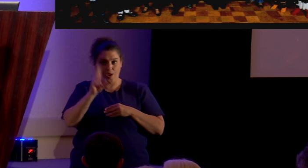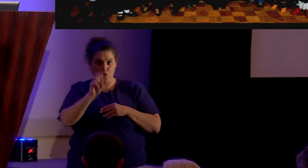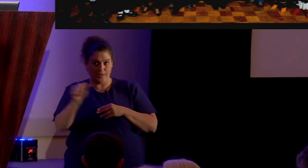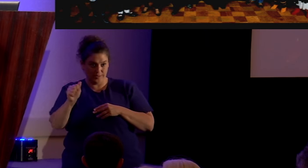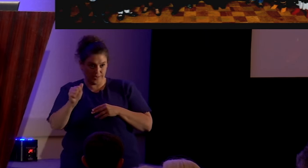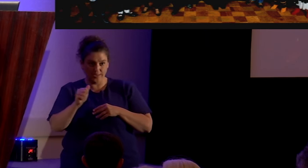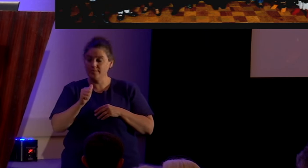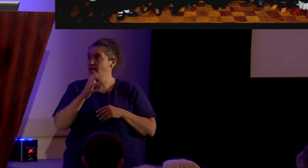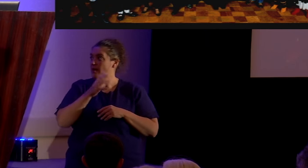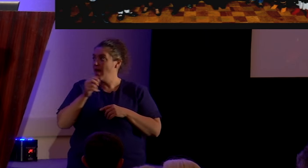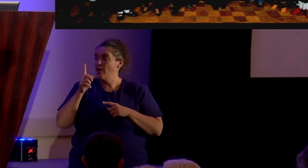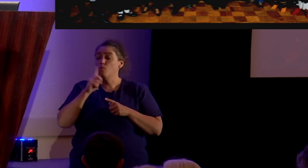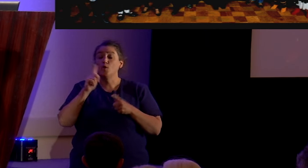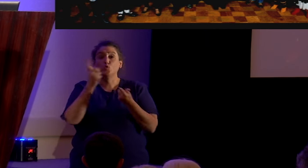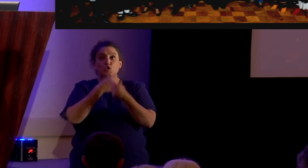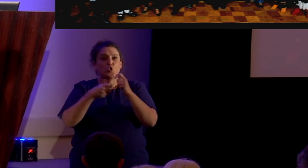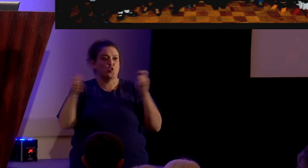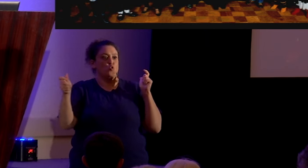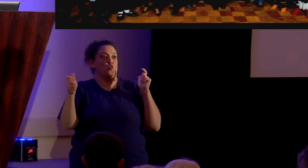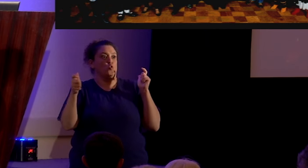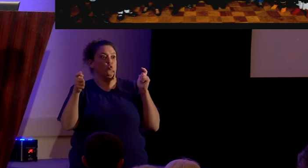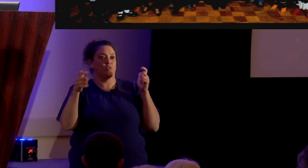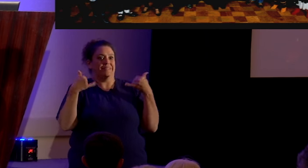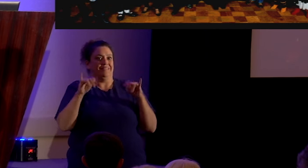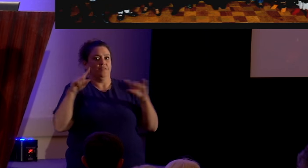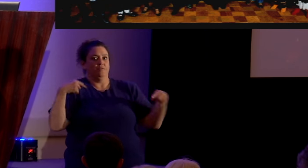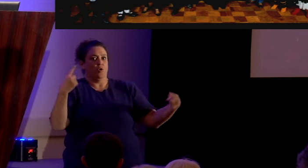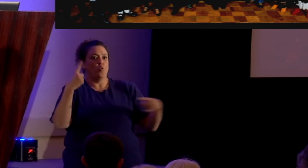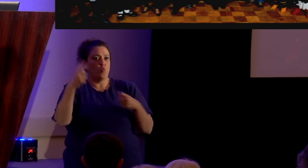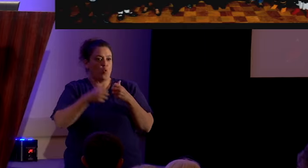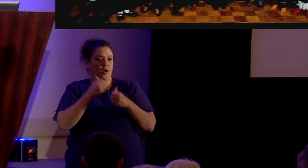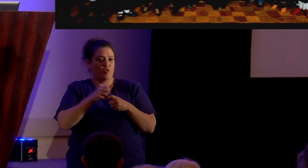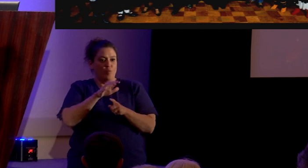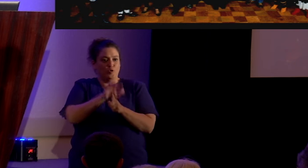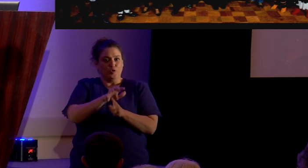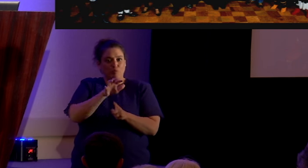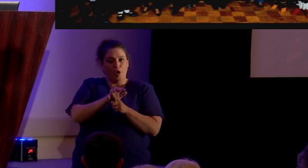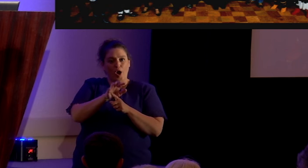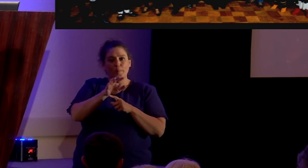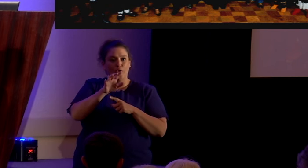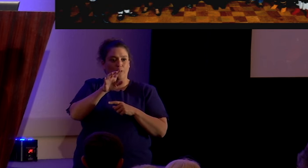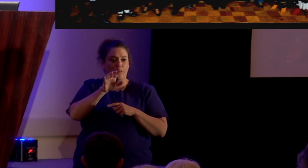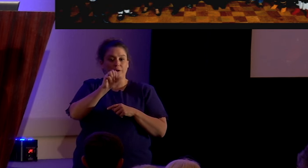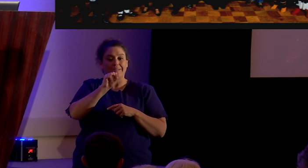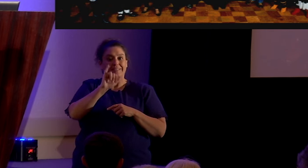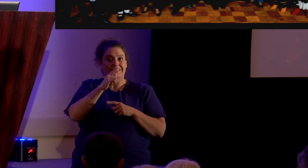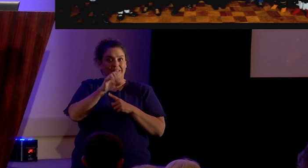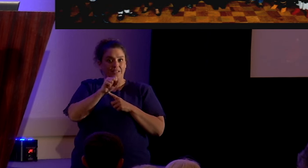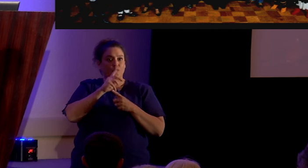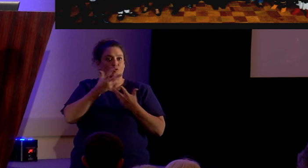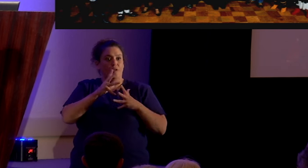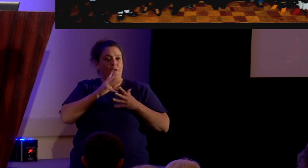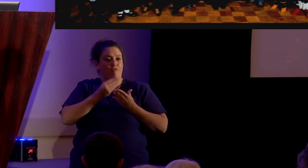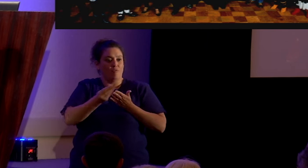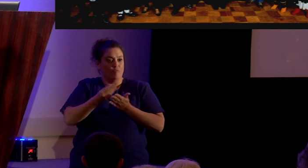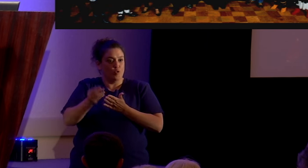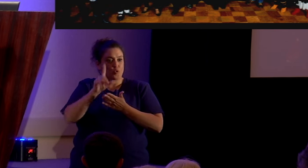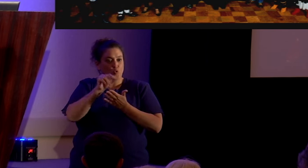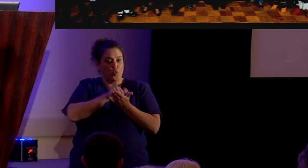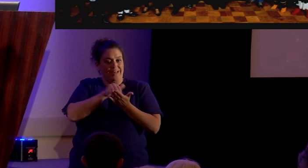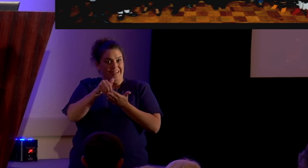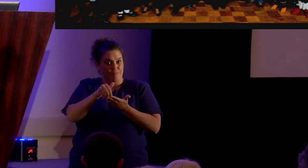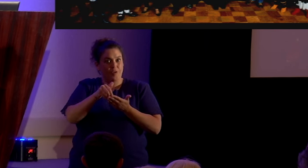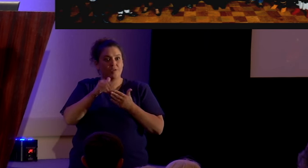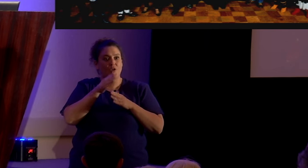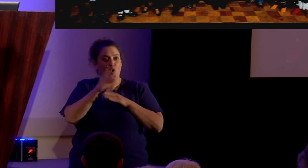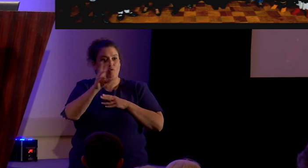Now, this thing was huge. To date, one of the most popular radio singles ever created. Twenty million copies, over